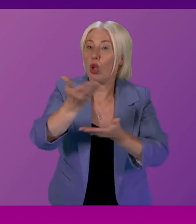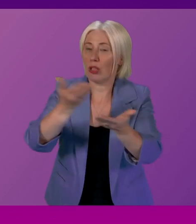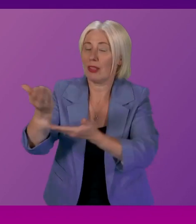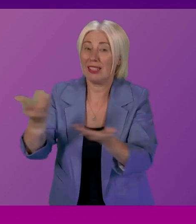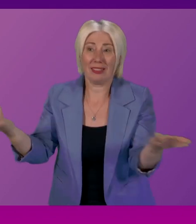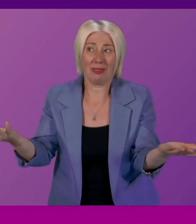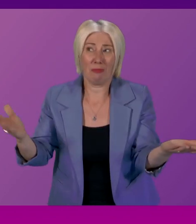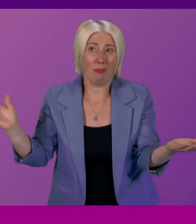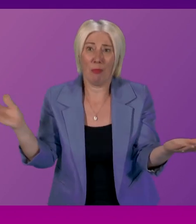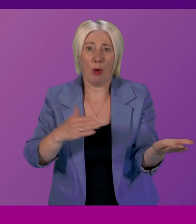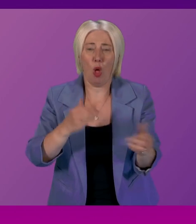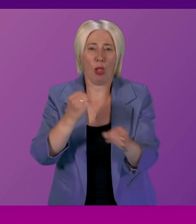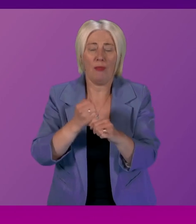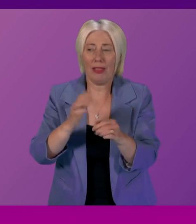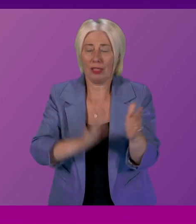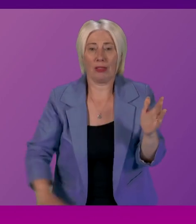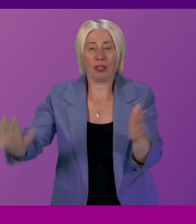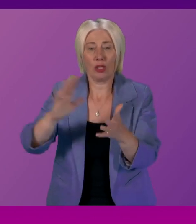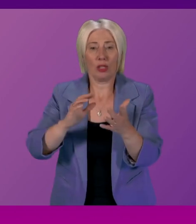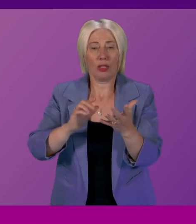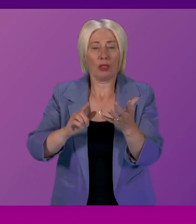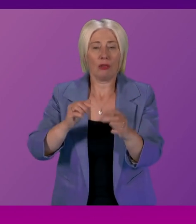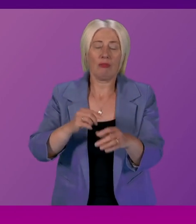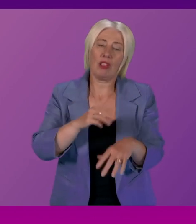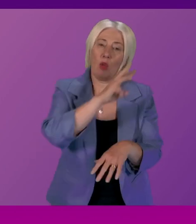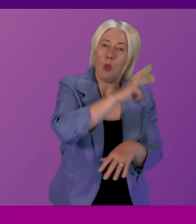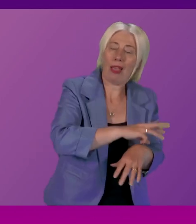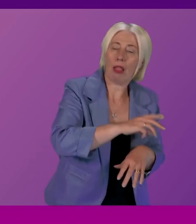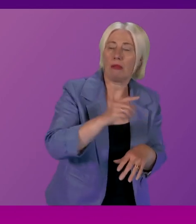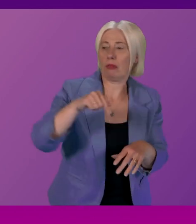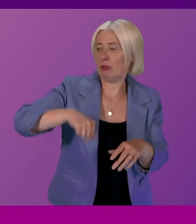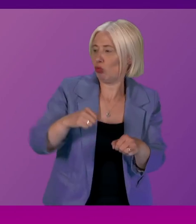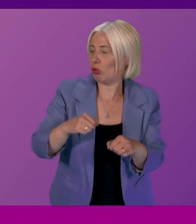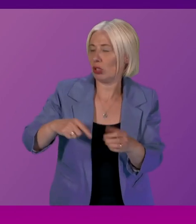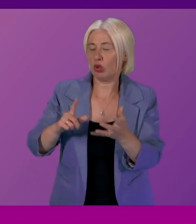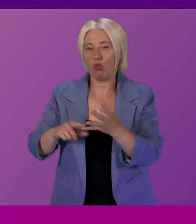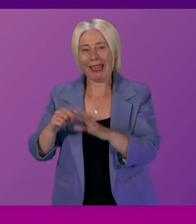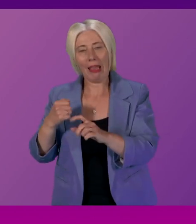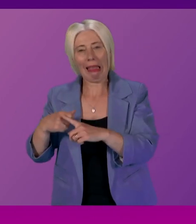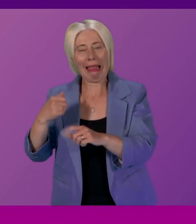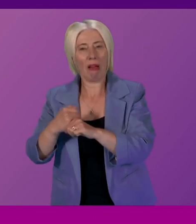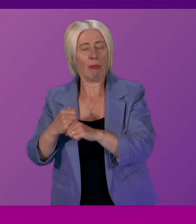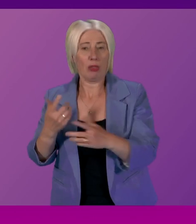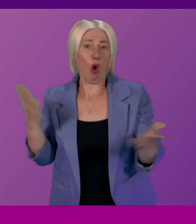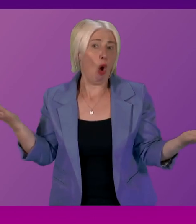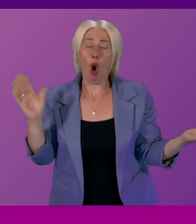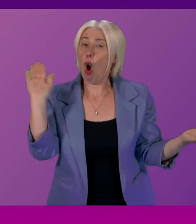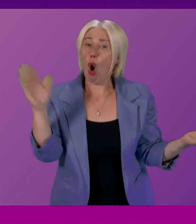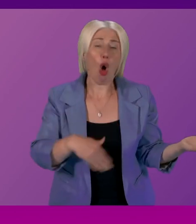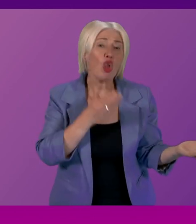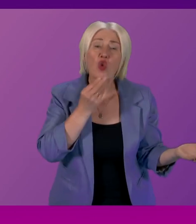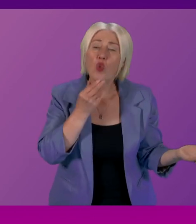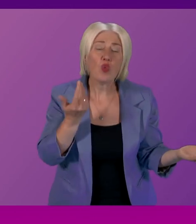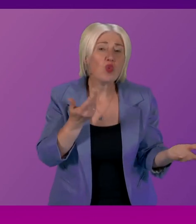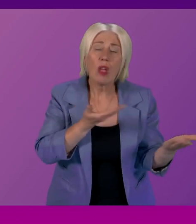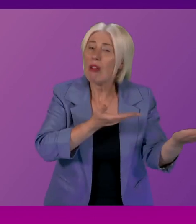again right across the UK whether it's the Welsh Labour Government whether it's the Scottish Government UK Government of course the Government in Northern